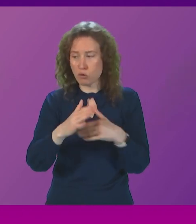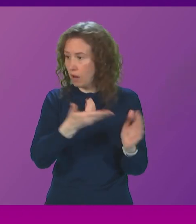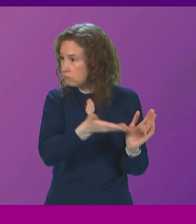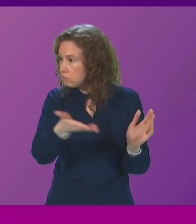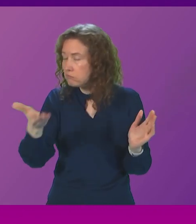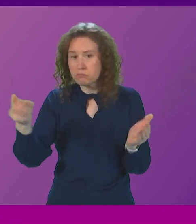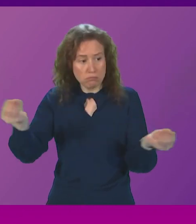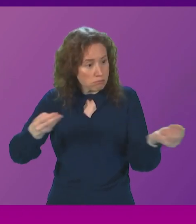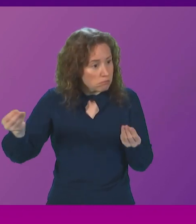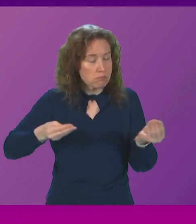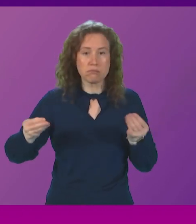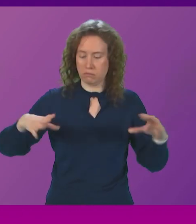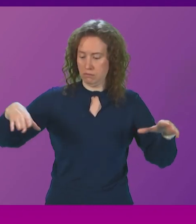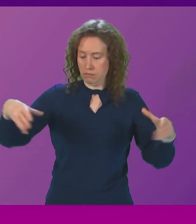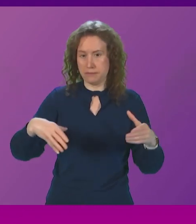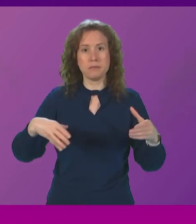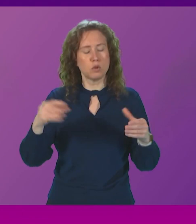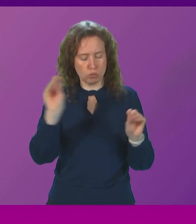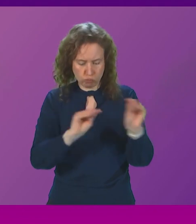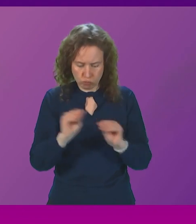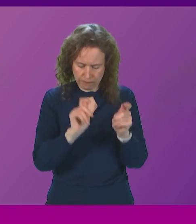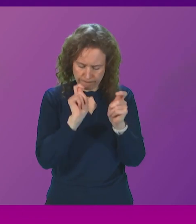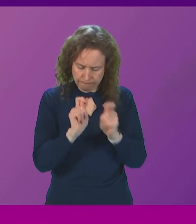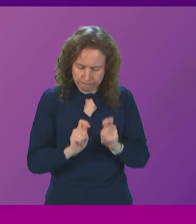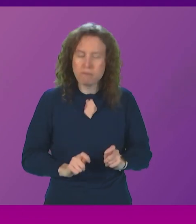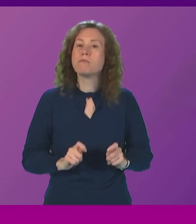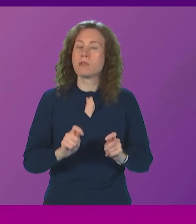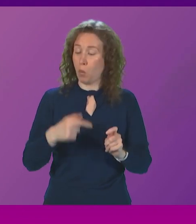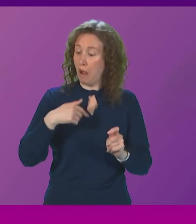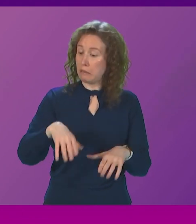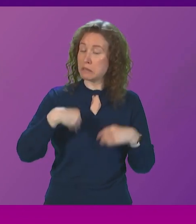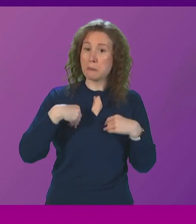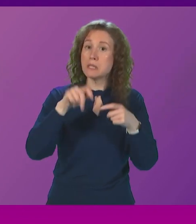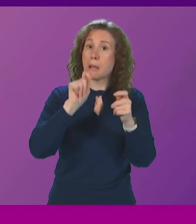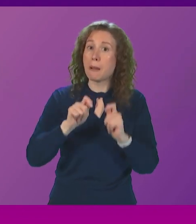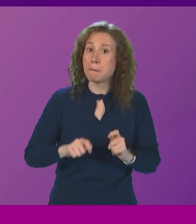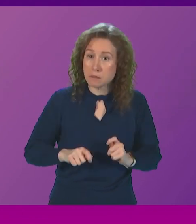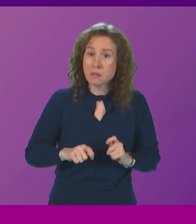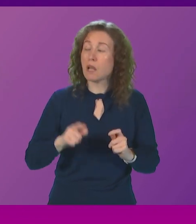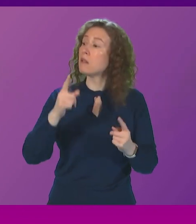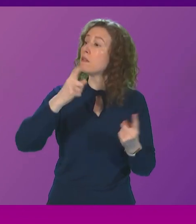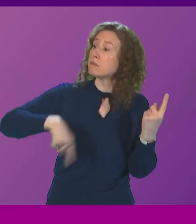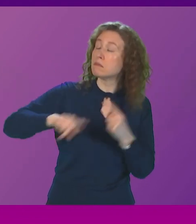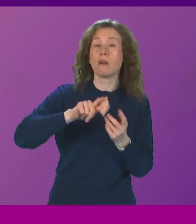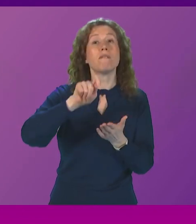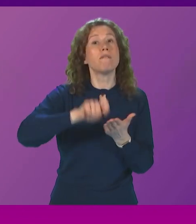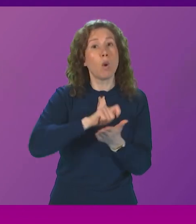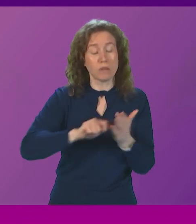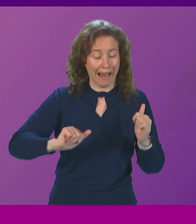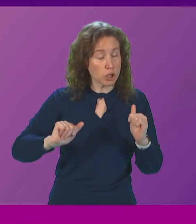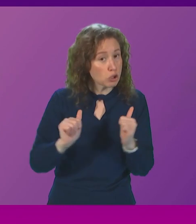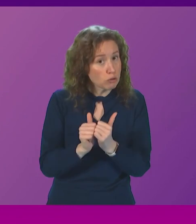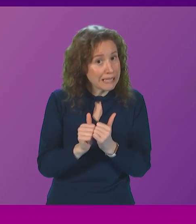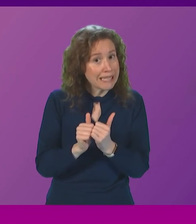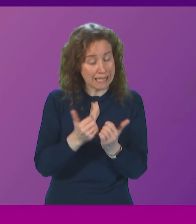a number of parties coming together to, of course, propose amendments, which we accepted, and then the majority of this parliament agreeing